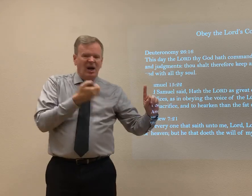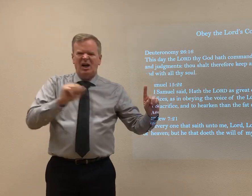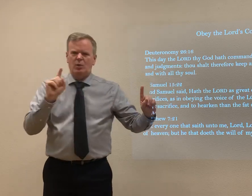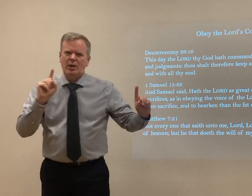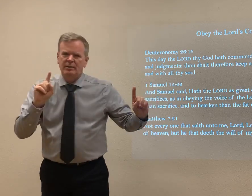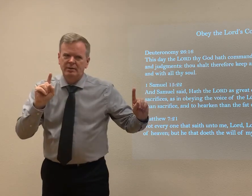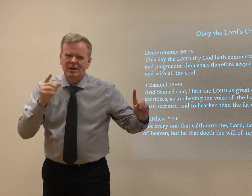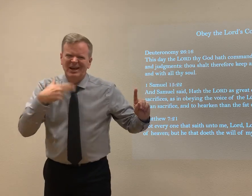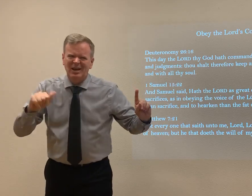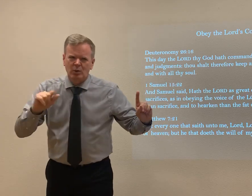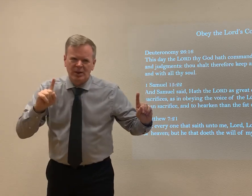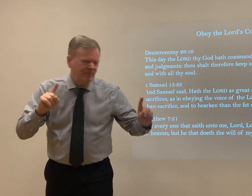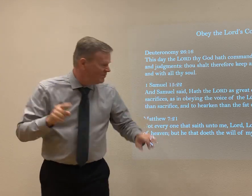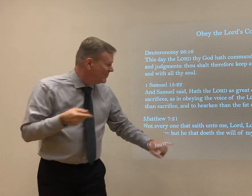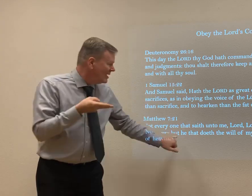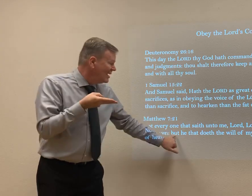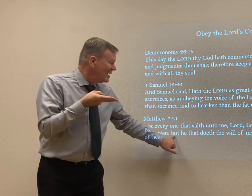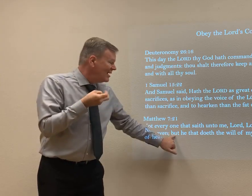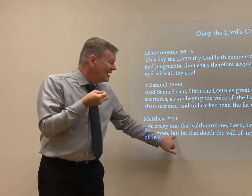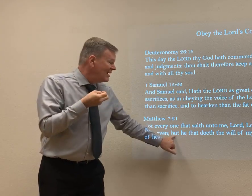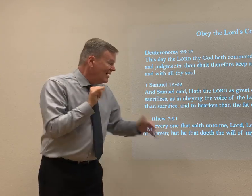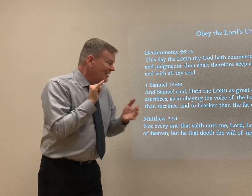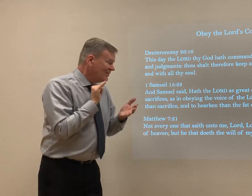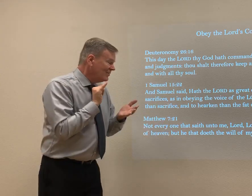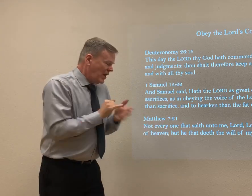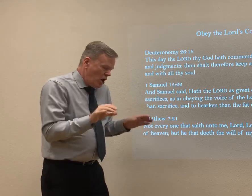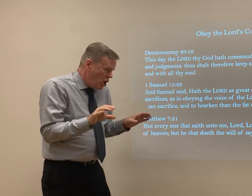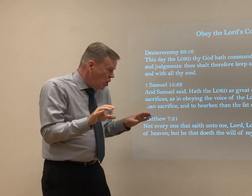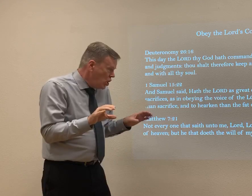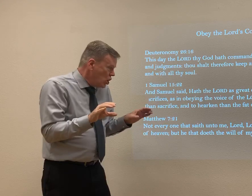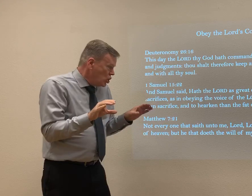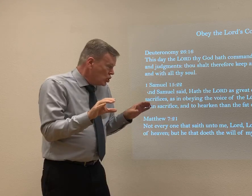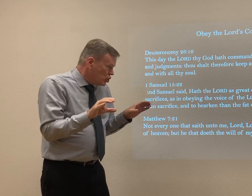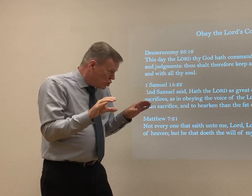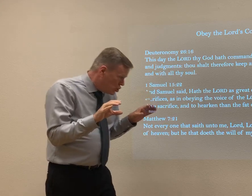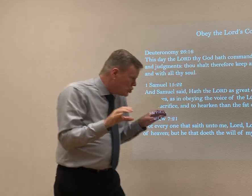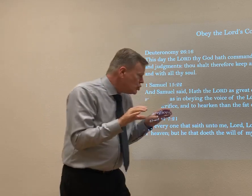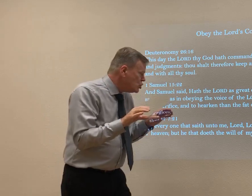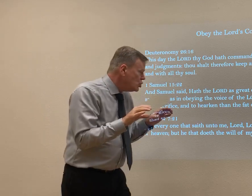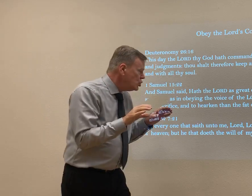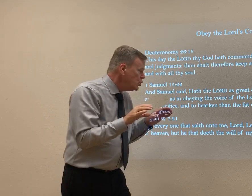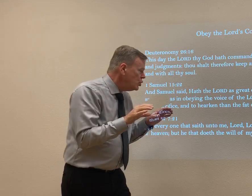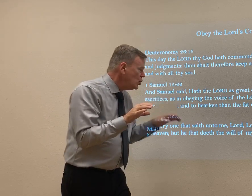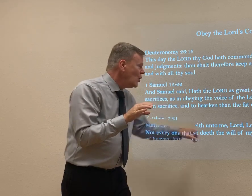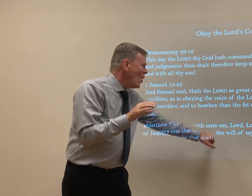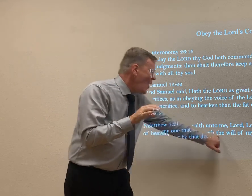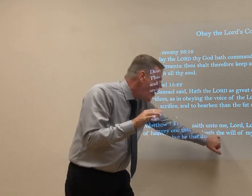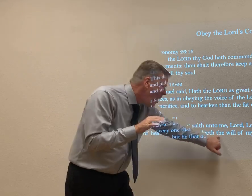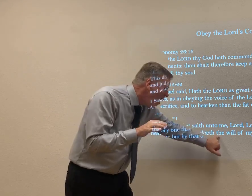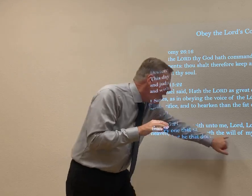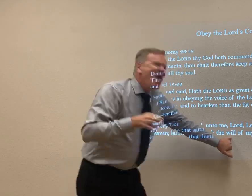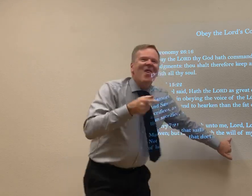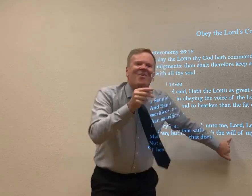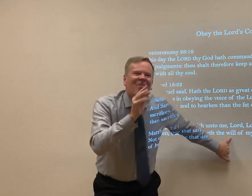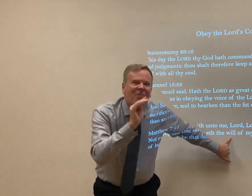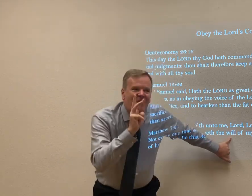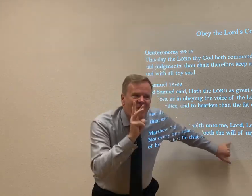But, he, which is anyone, but he, or anyone, that doeth the will